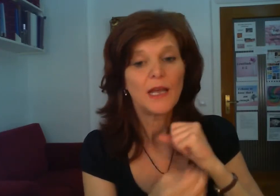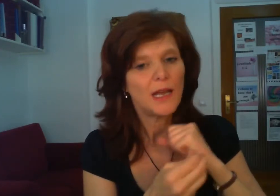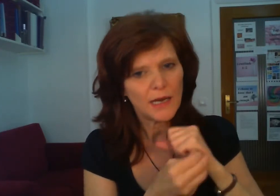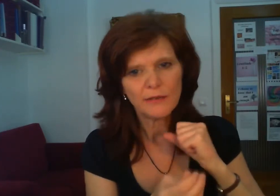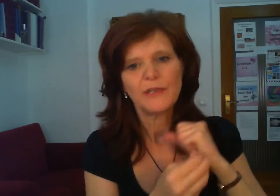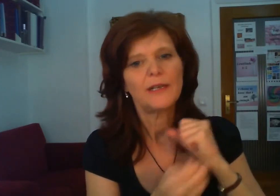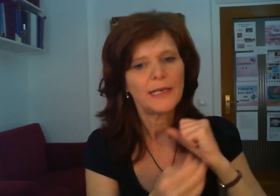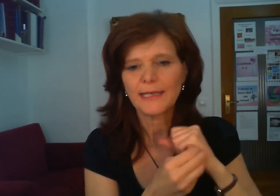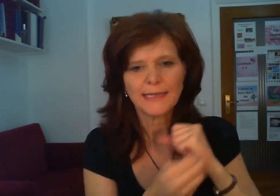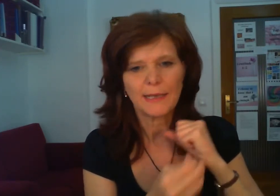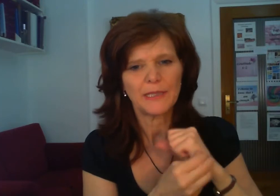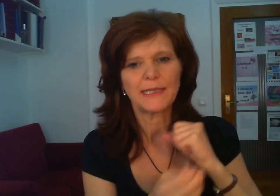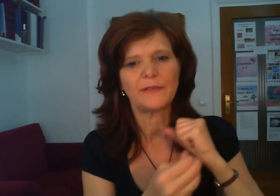love and accept myself